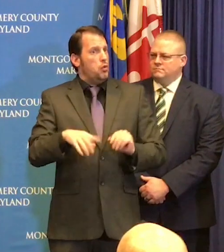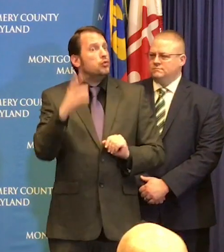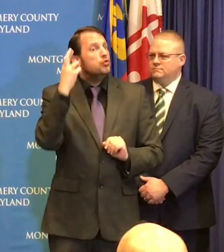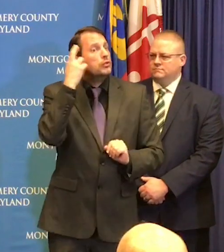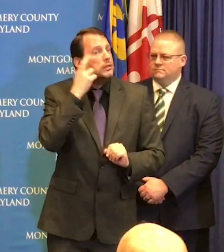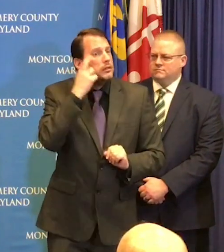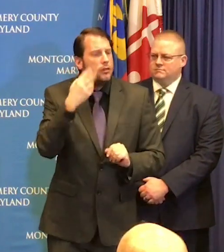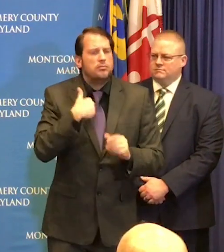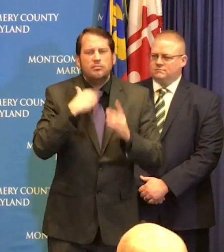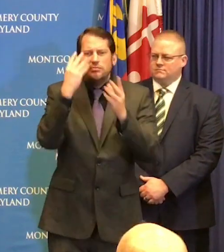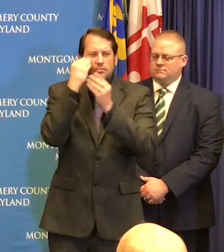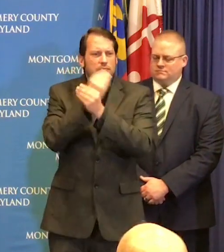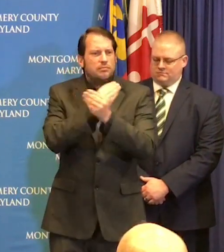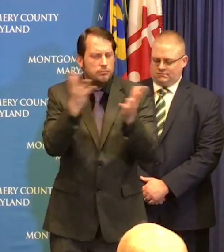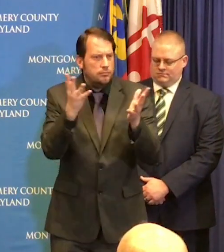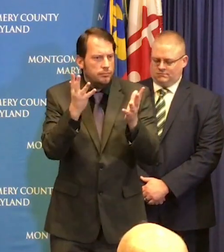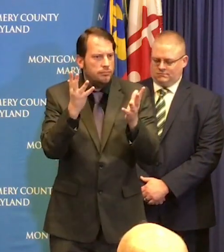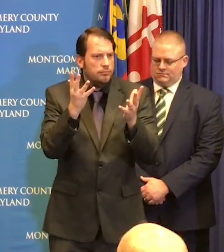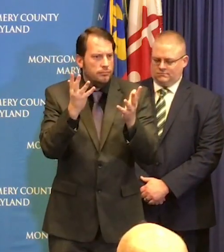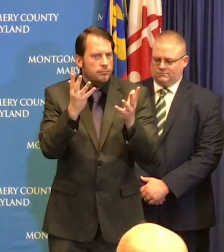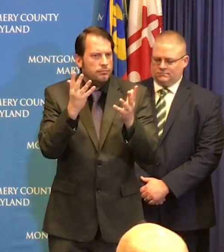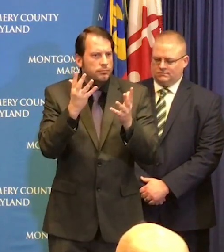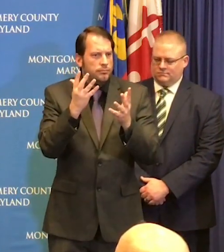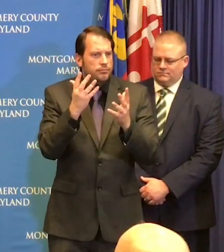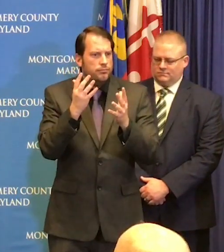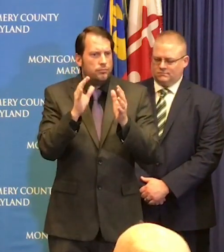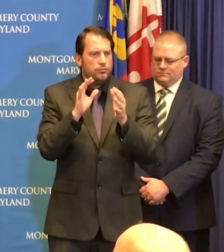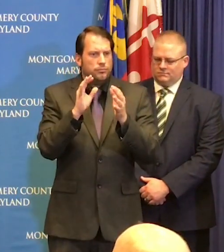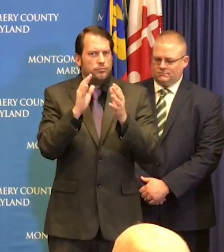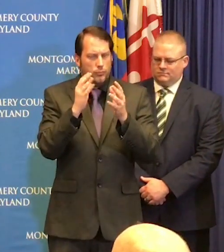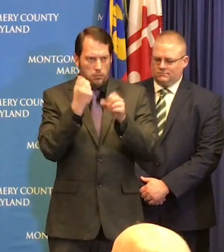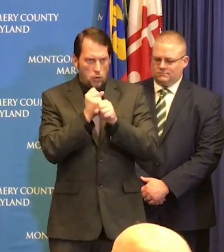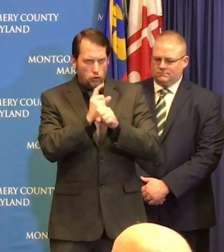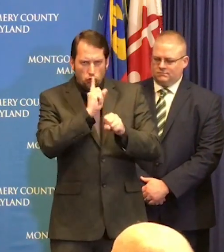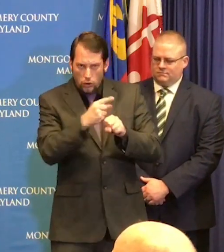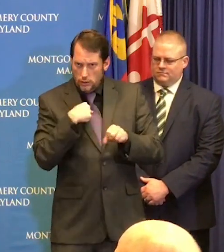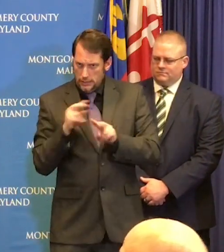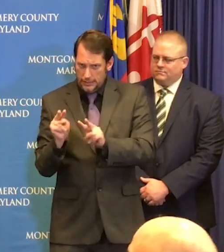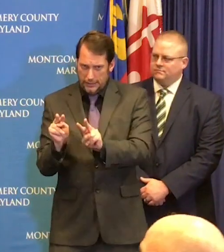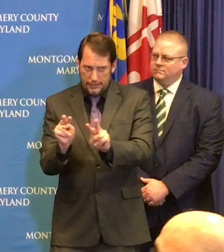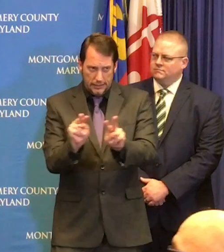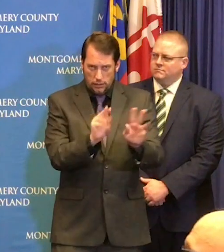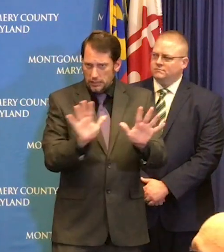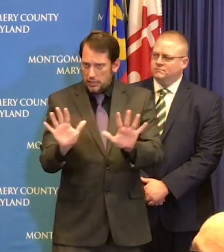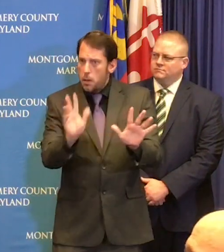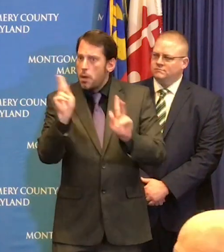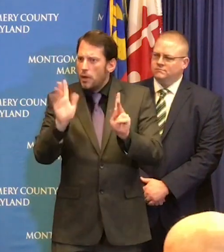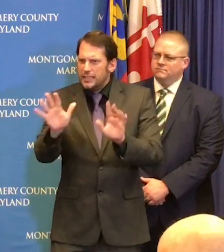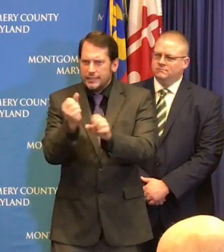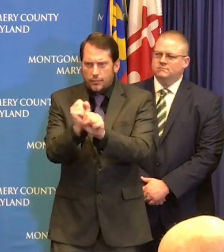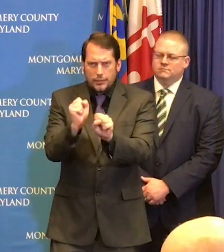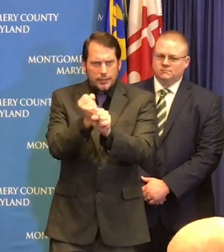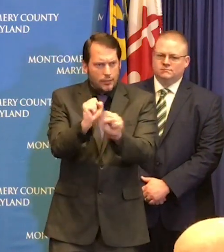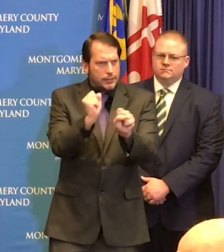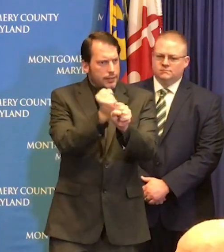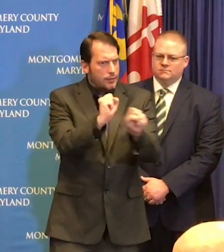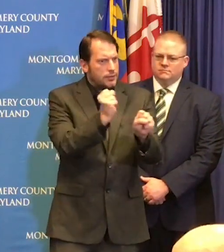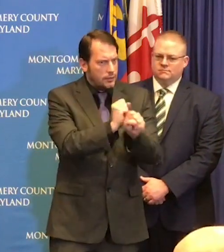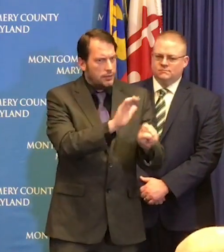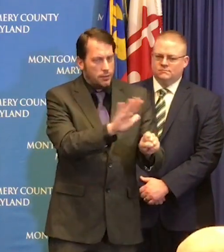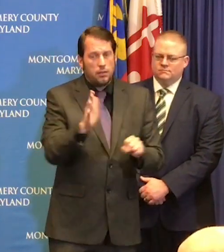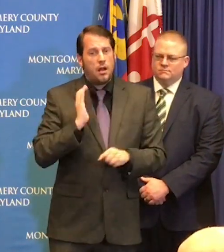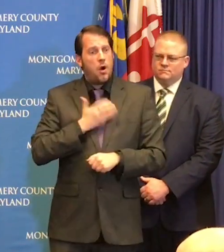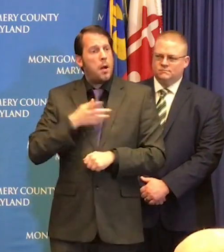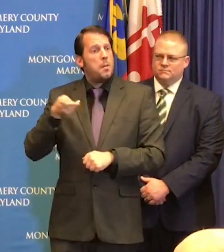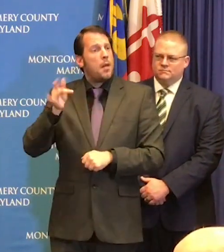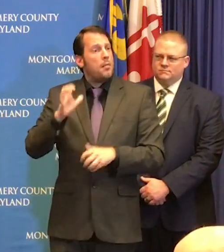as safe as possible. Our County Health Officer and our Director of Emergency Management and their team have been working around the clock to